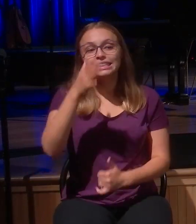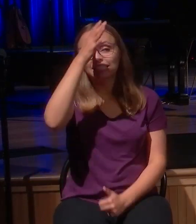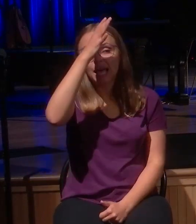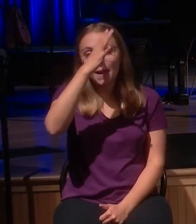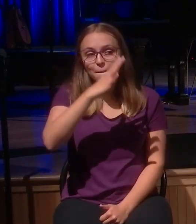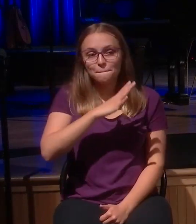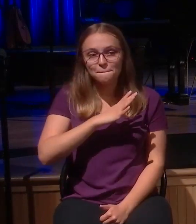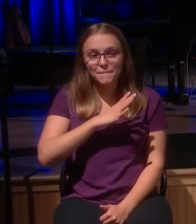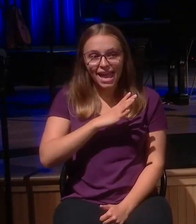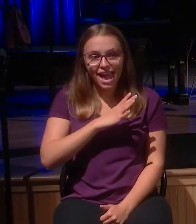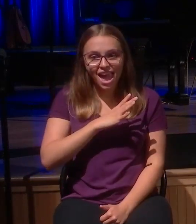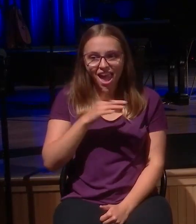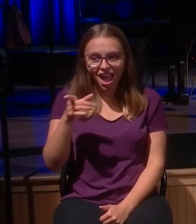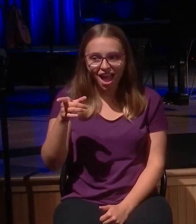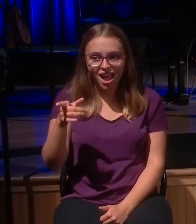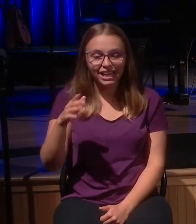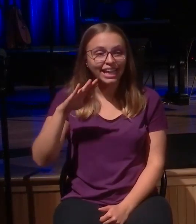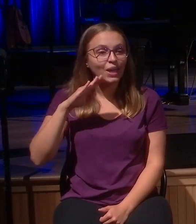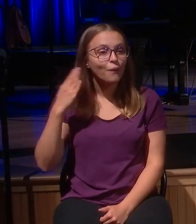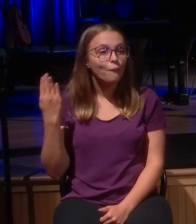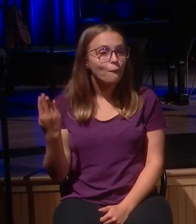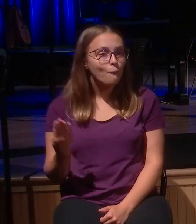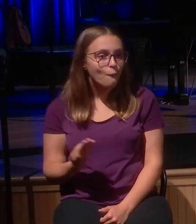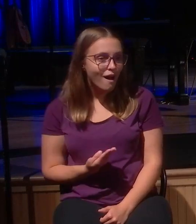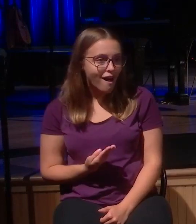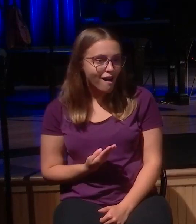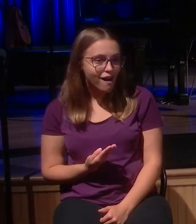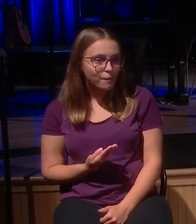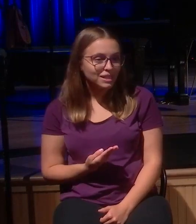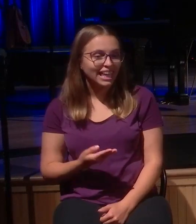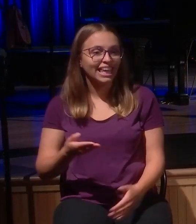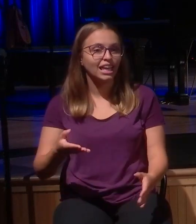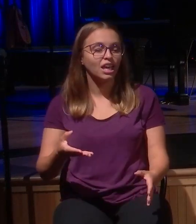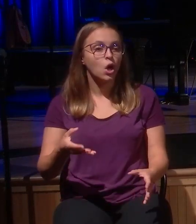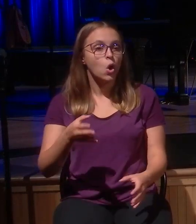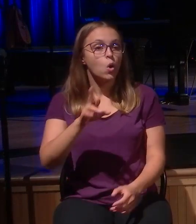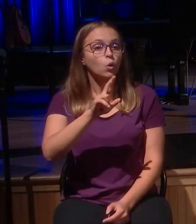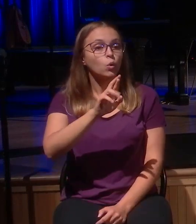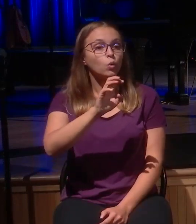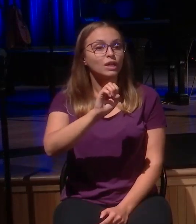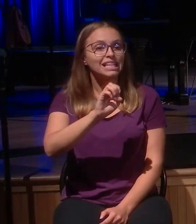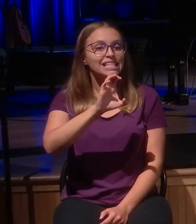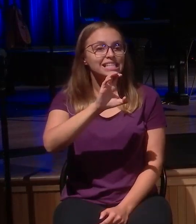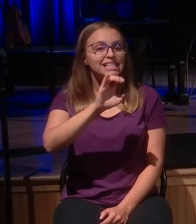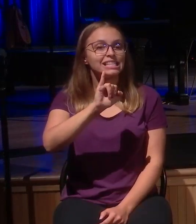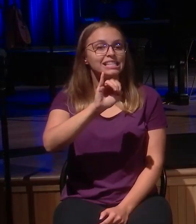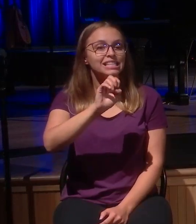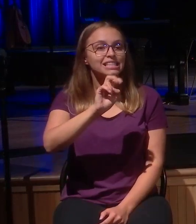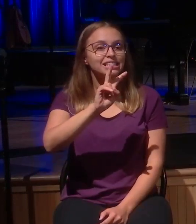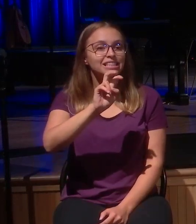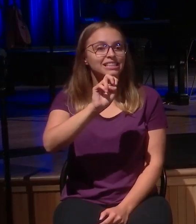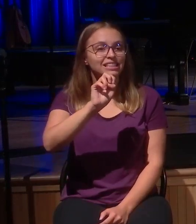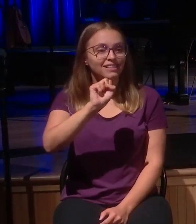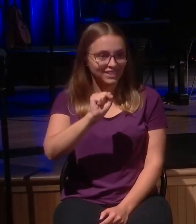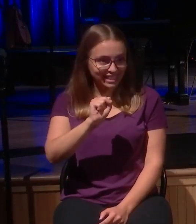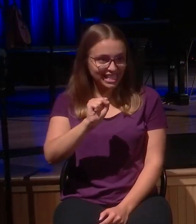Welcomes. Receives. New hope. That's the key word in the passage. Put that in your back pocket for later because this is the critical issue.